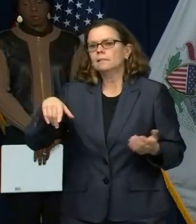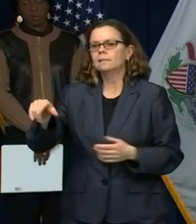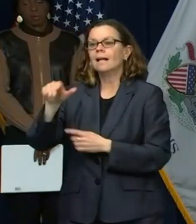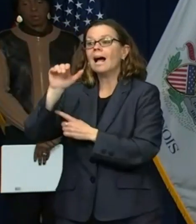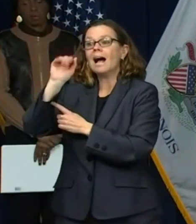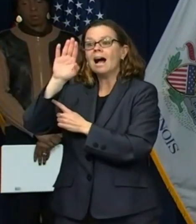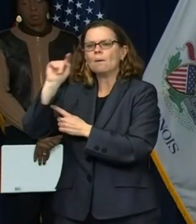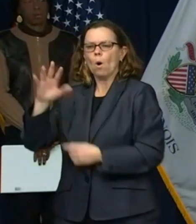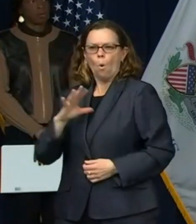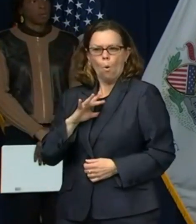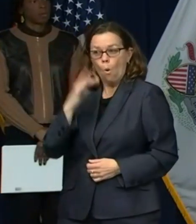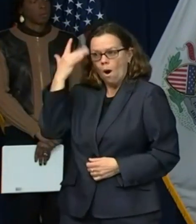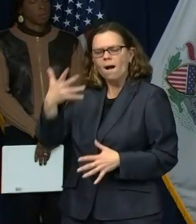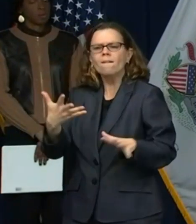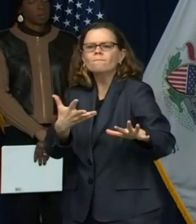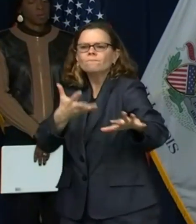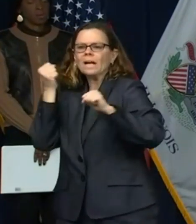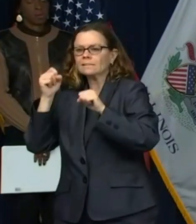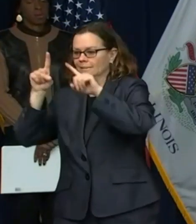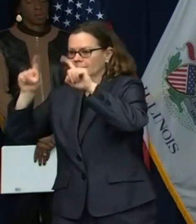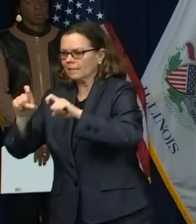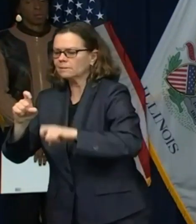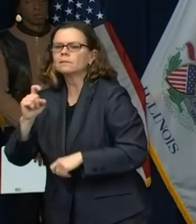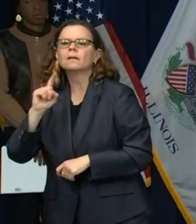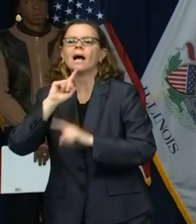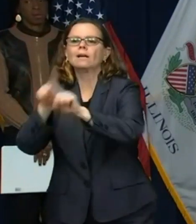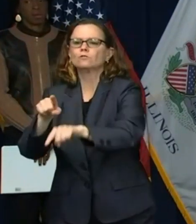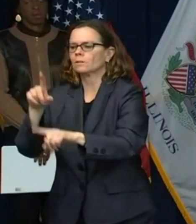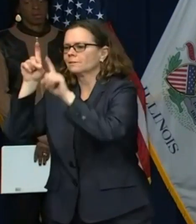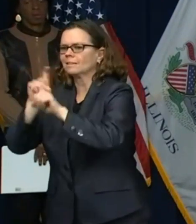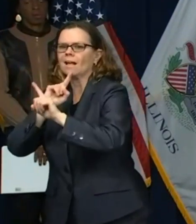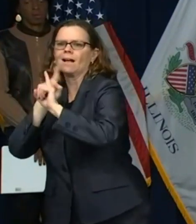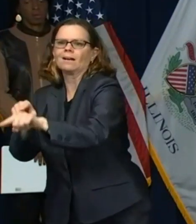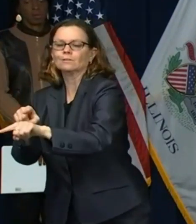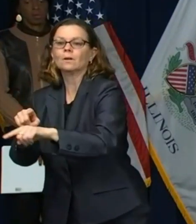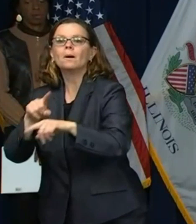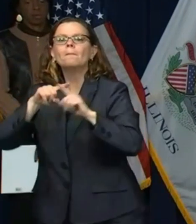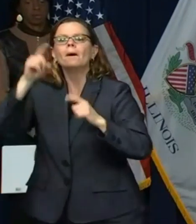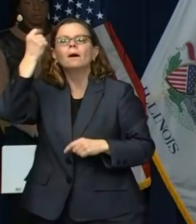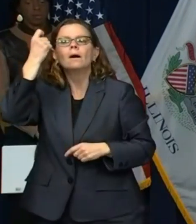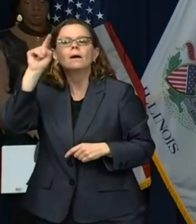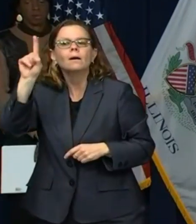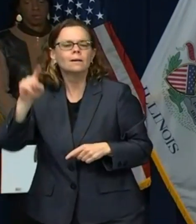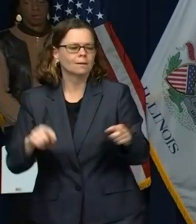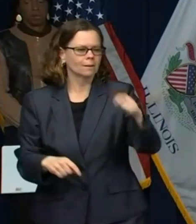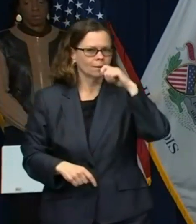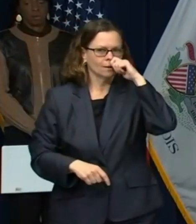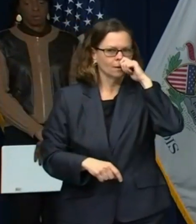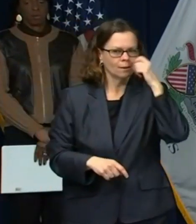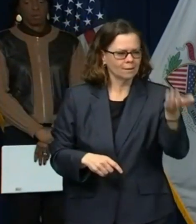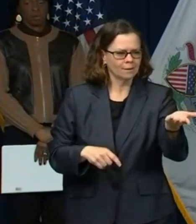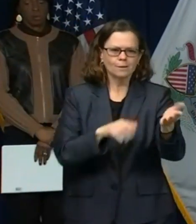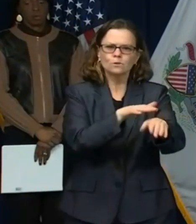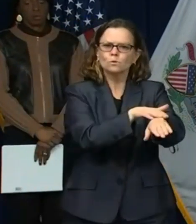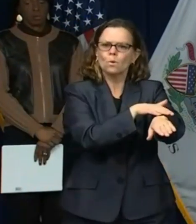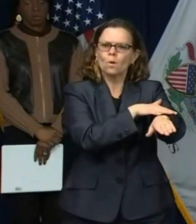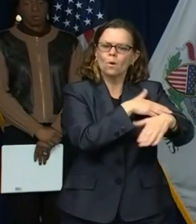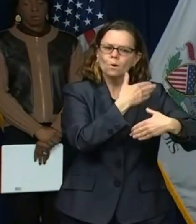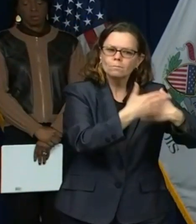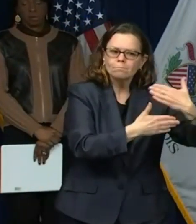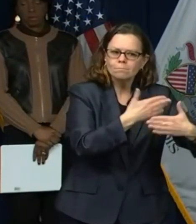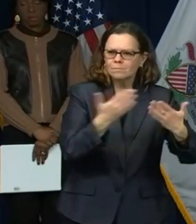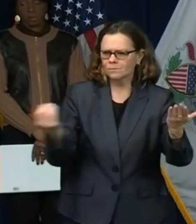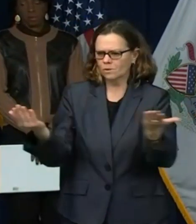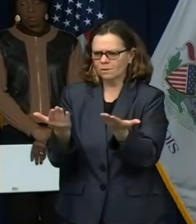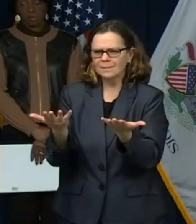that we get, uh, the proper number of, uh, of positive and negative or the proper results rather of positives